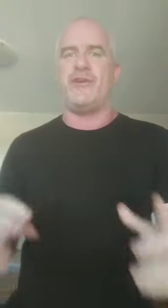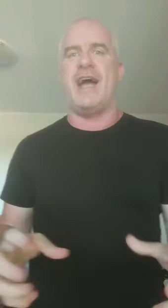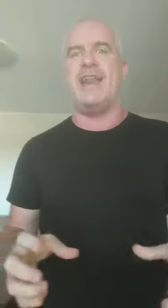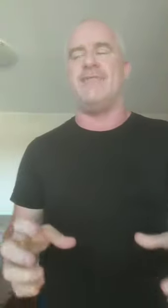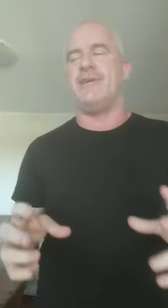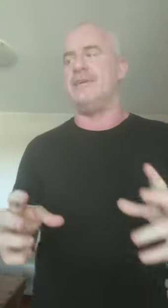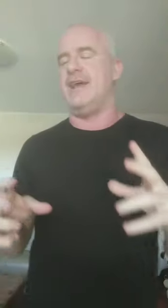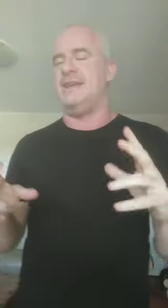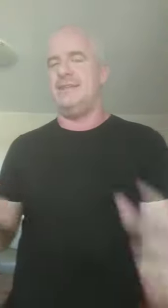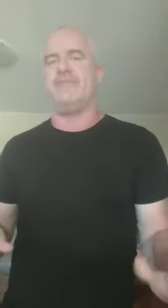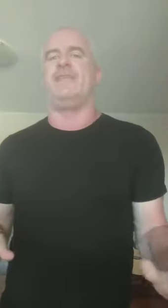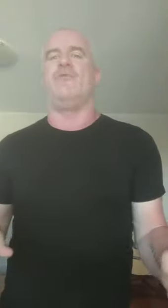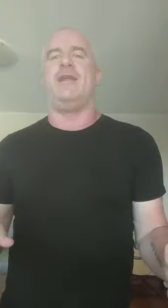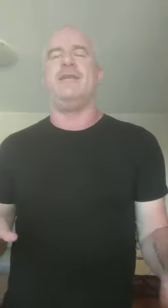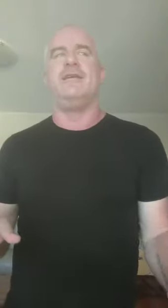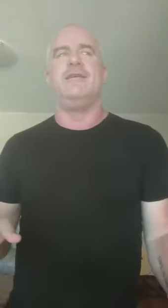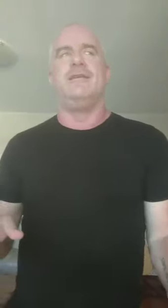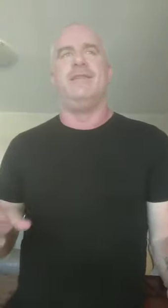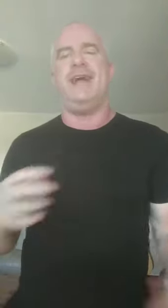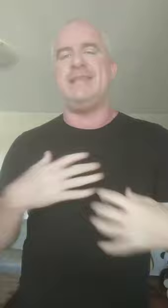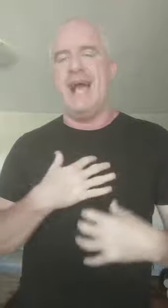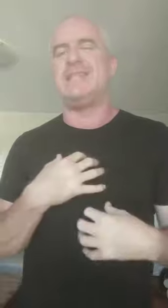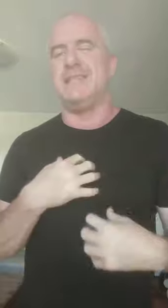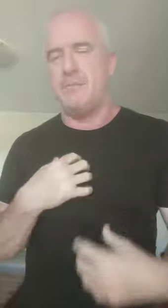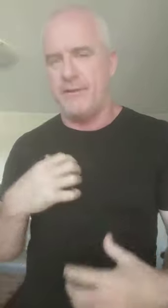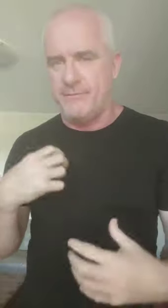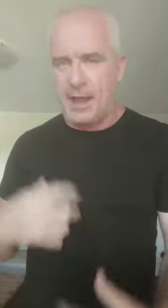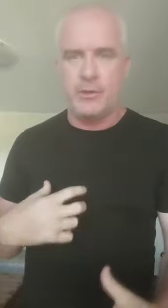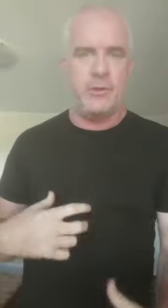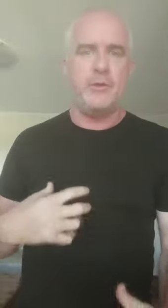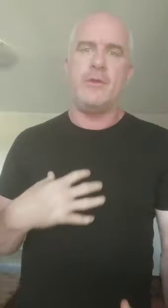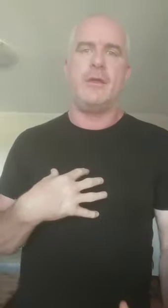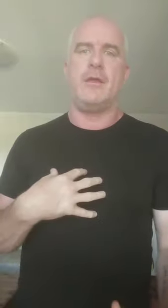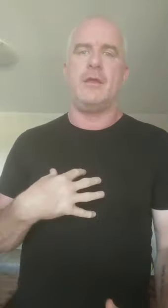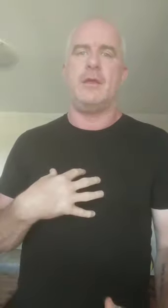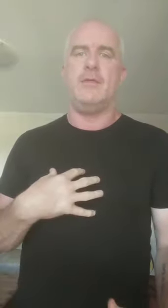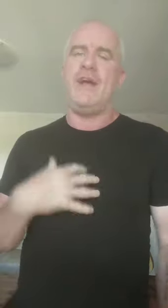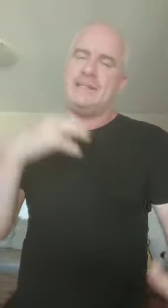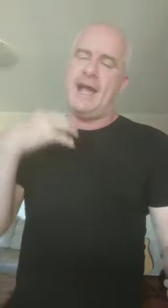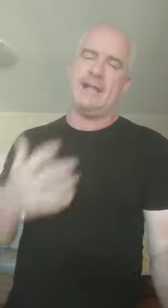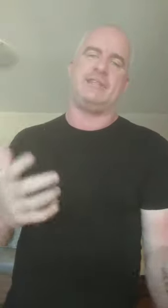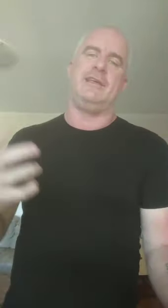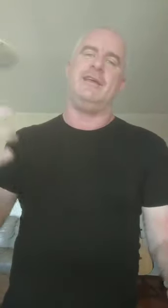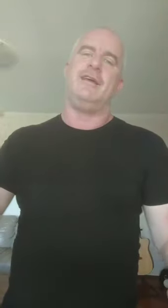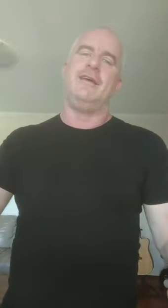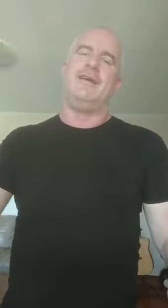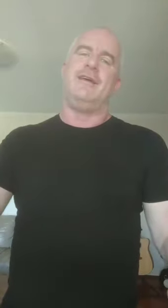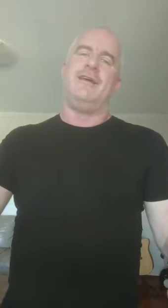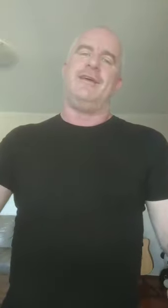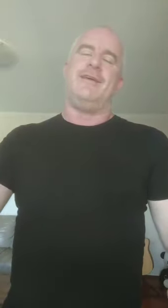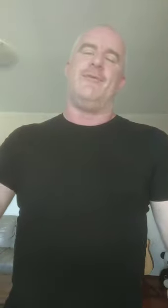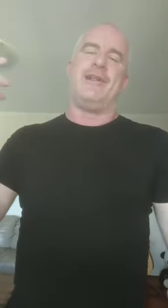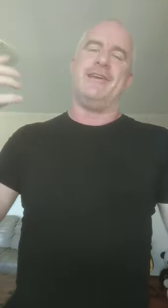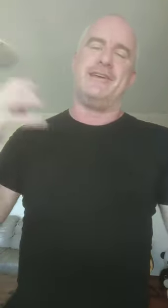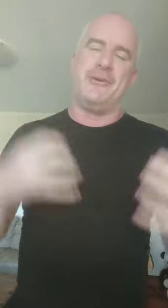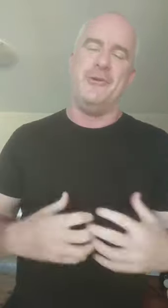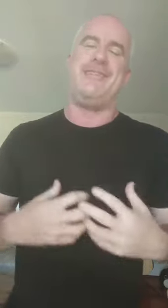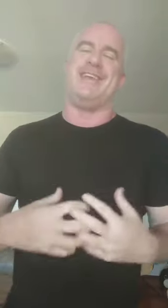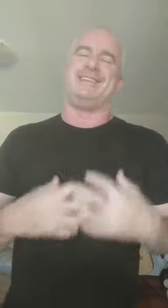creative and different, when that's actually my value. That's actually one of the good things